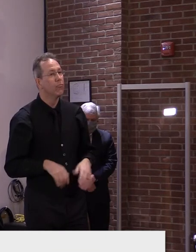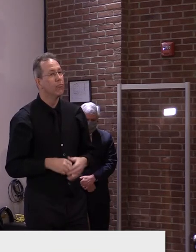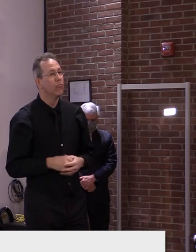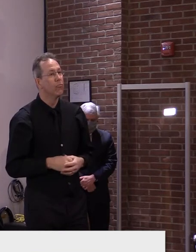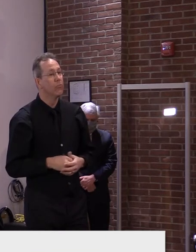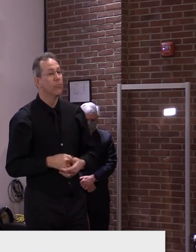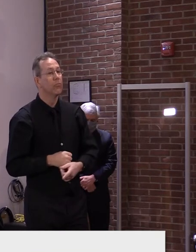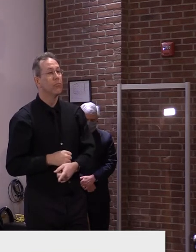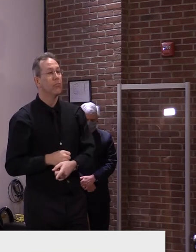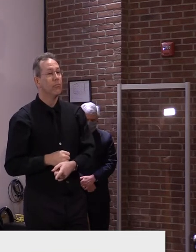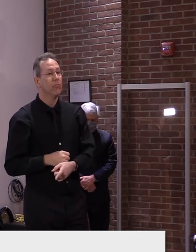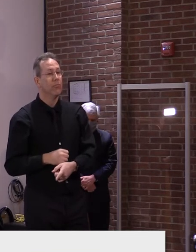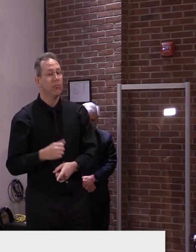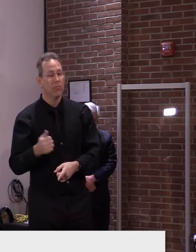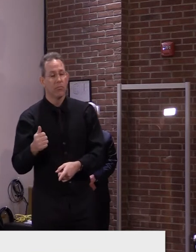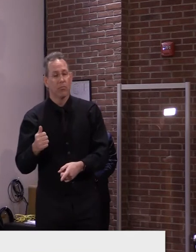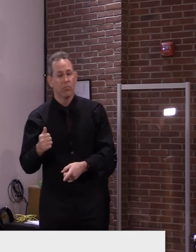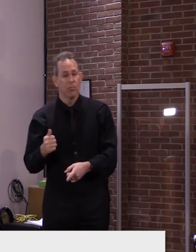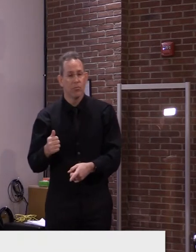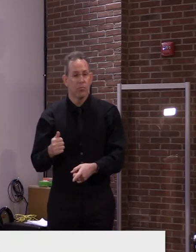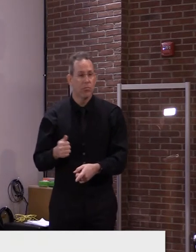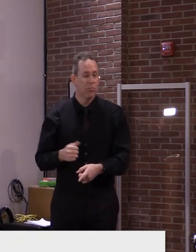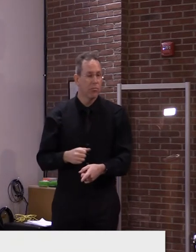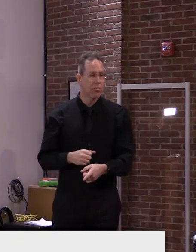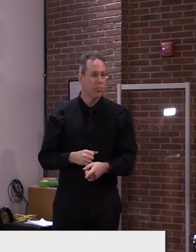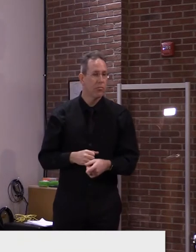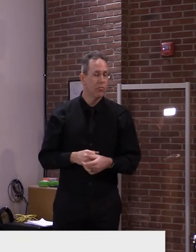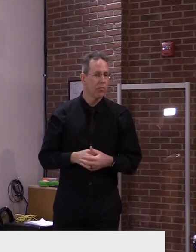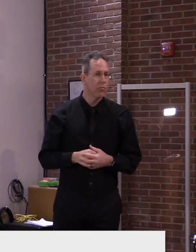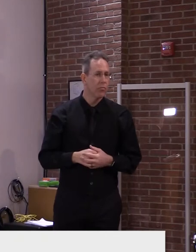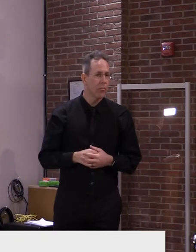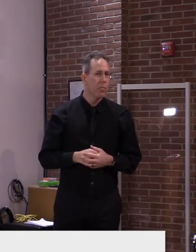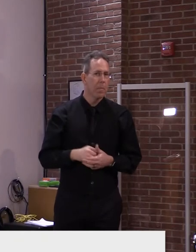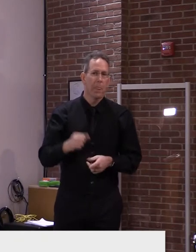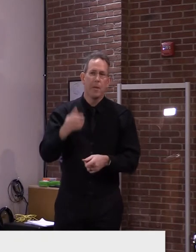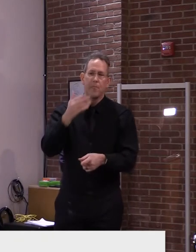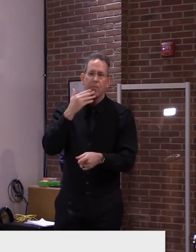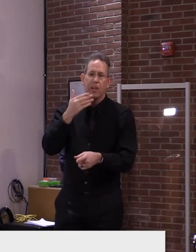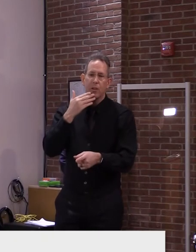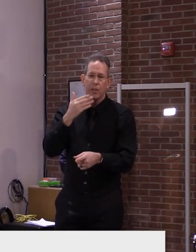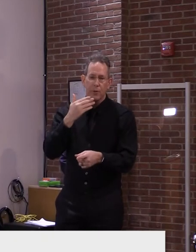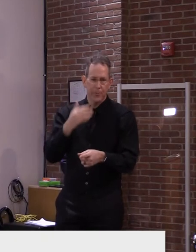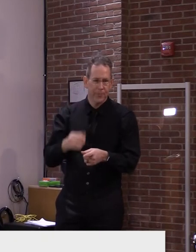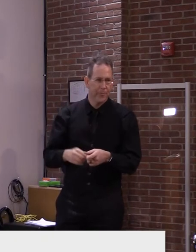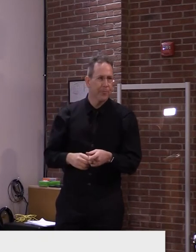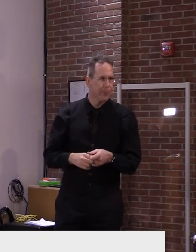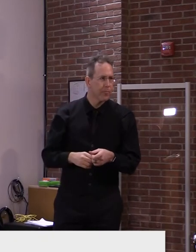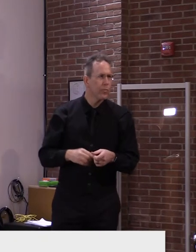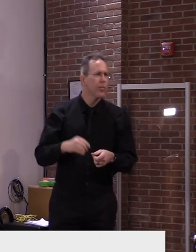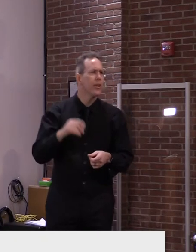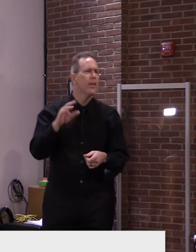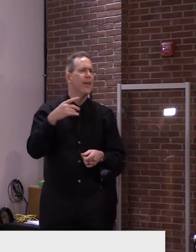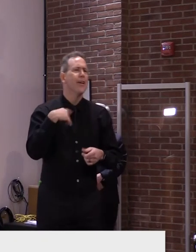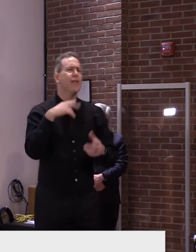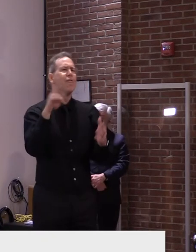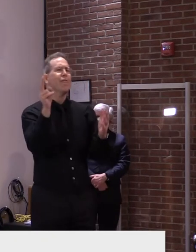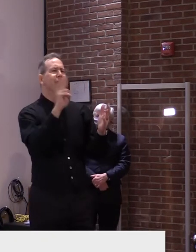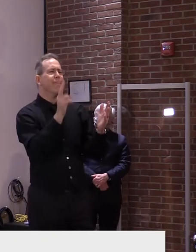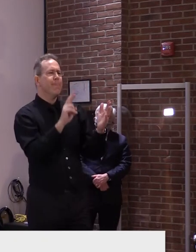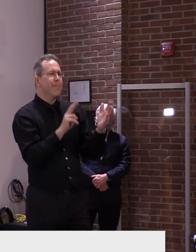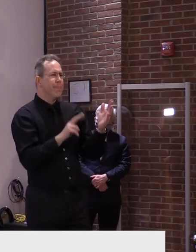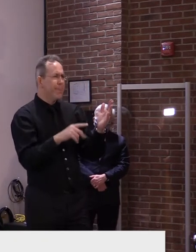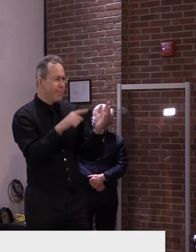Thank you. Um, when we get to that group of, of, um, um, for monitors with chronic underlying medical conditions,